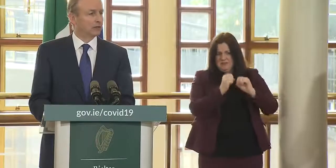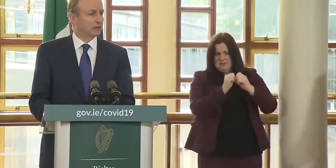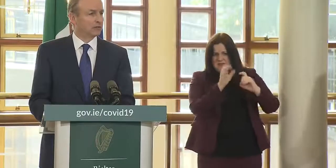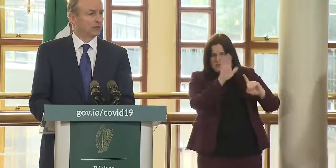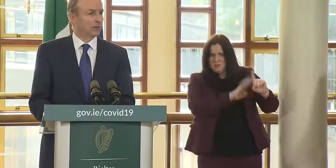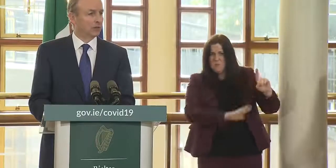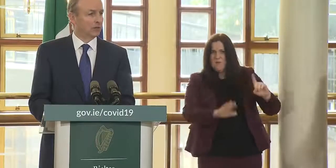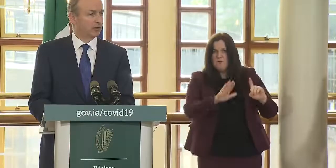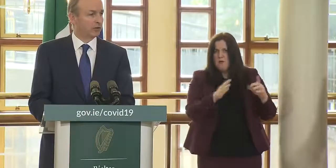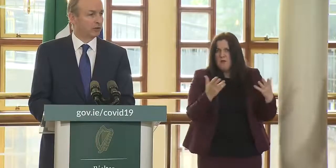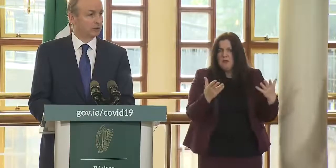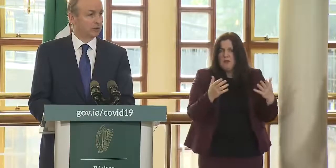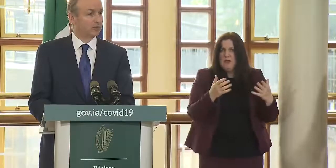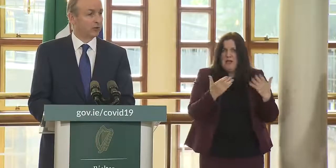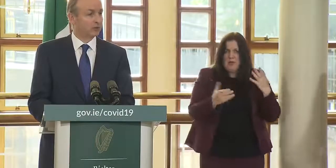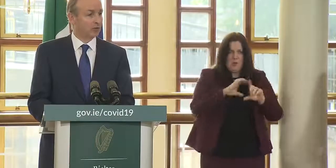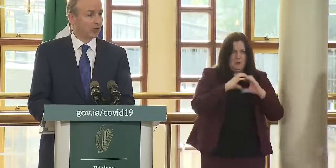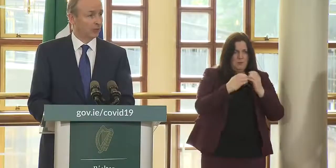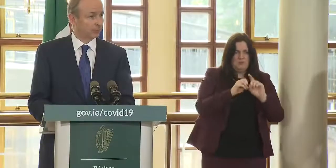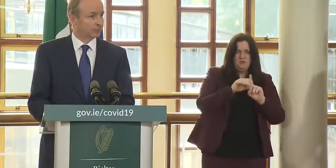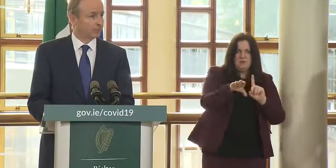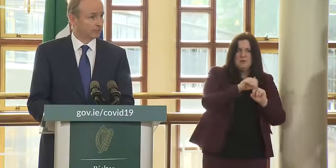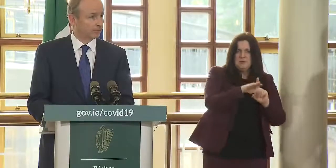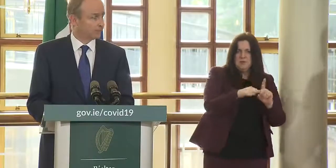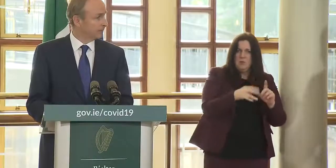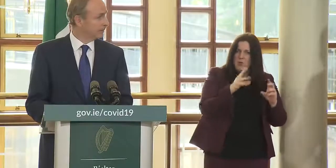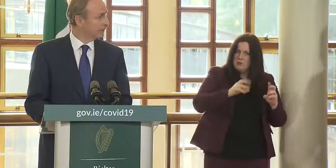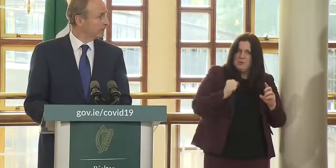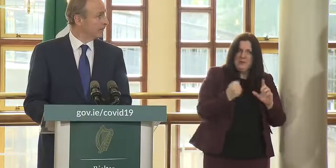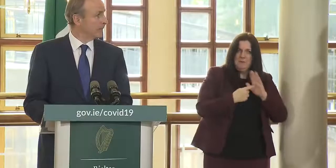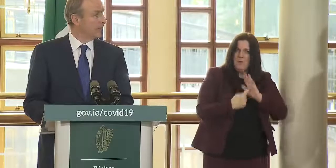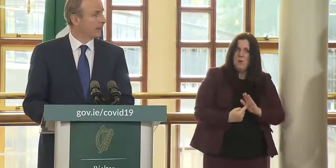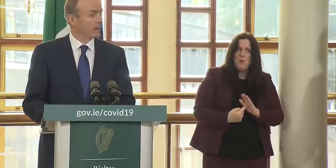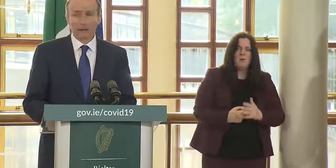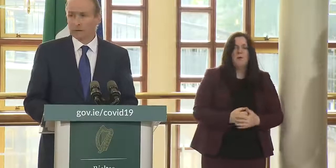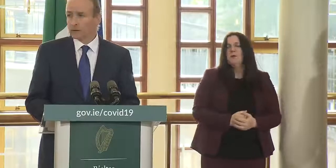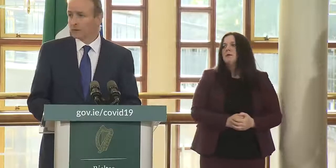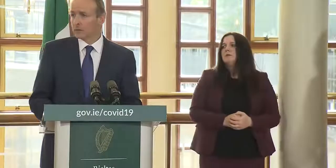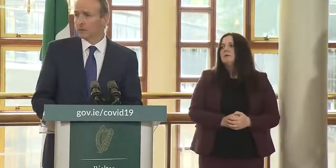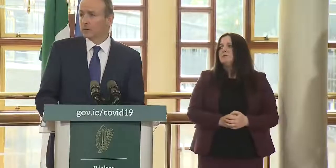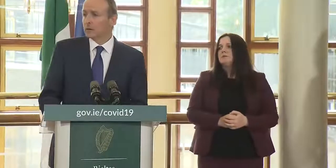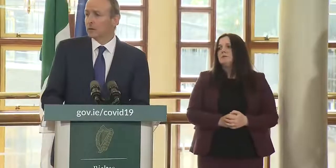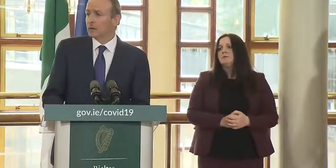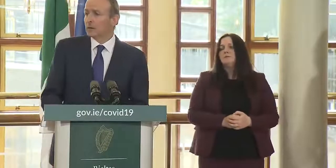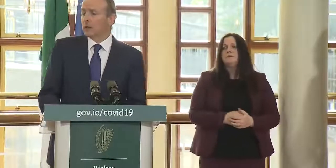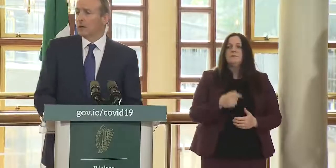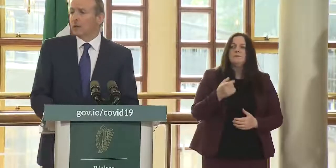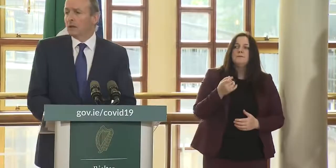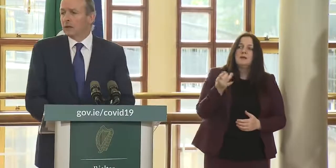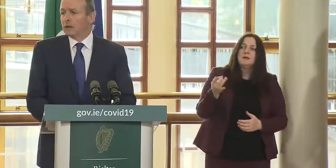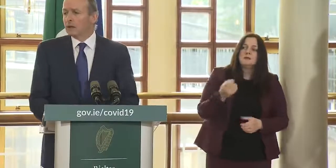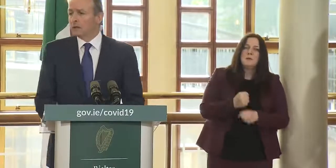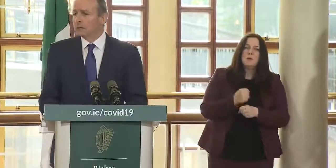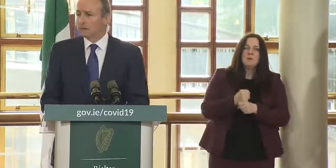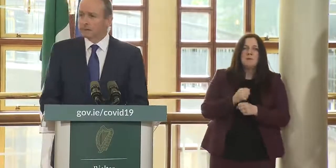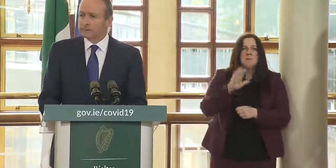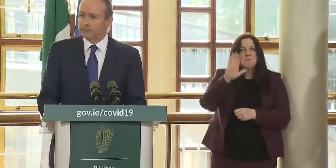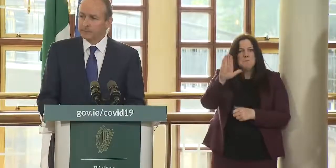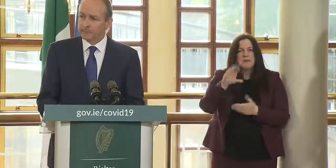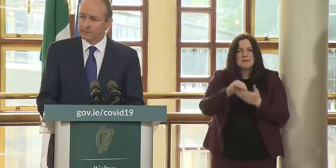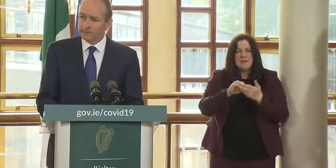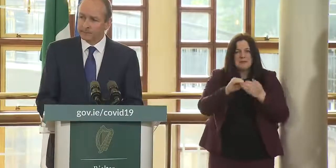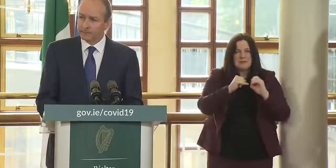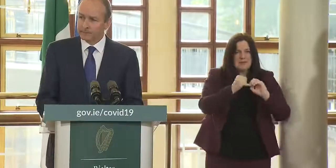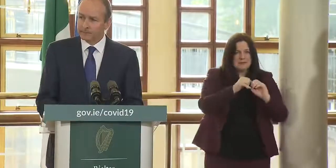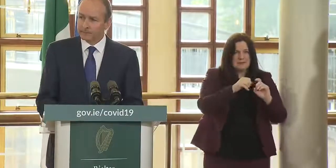in terms of keeping community transmission of this virus very low of mandatory testing is it still the view